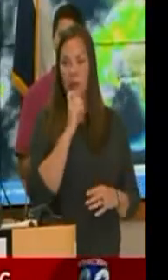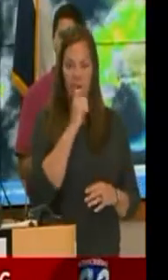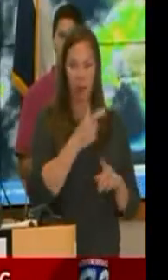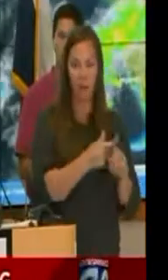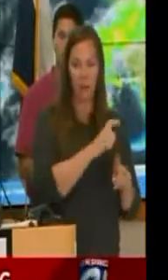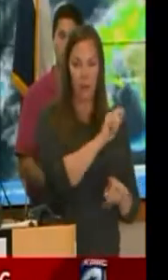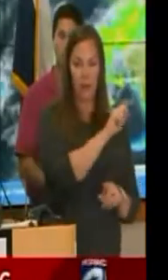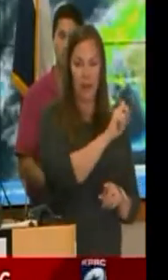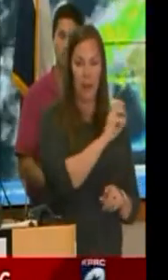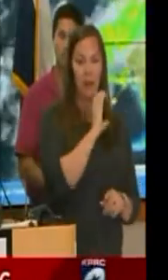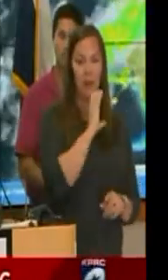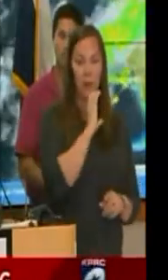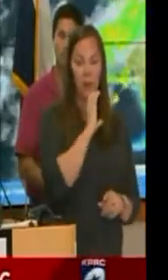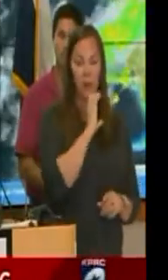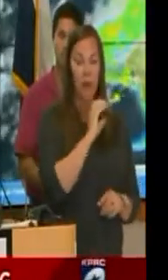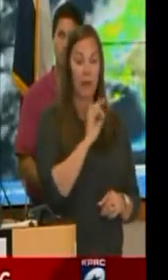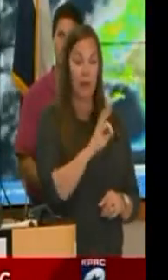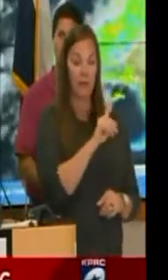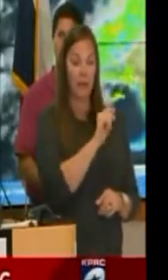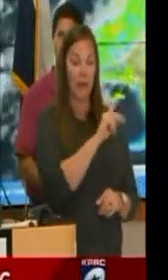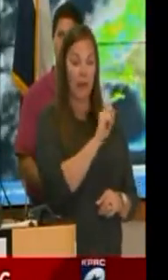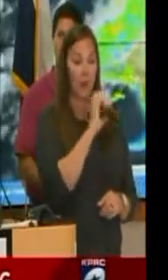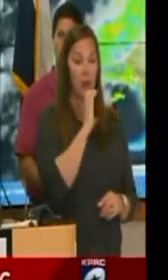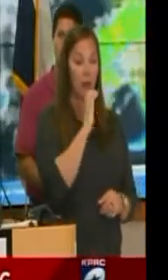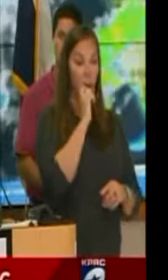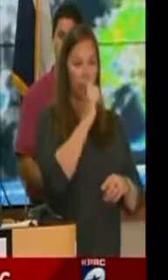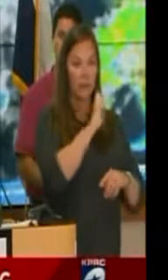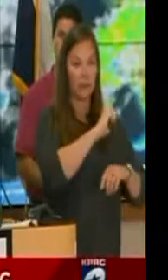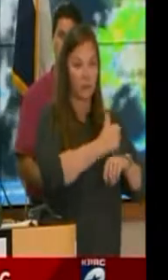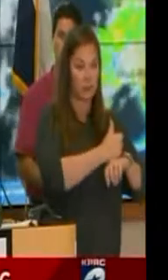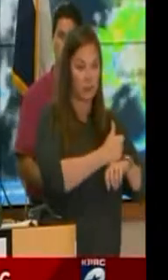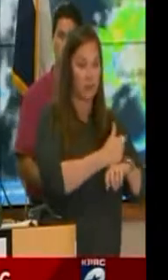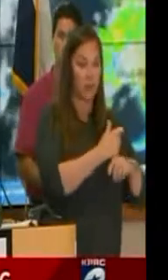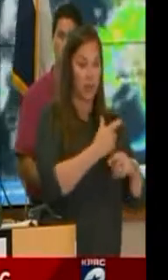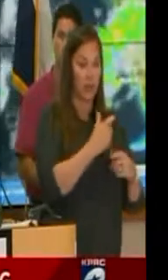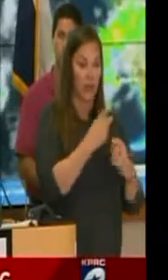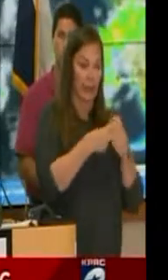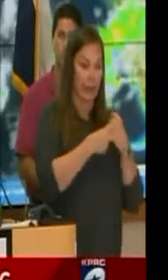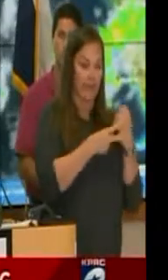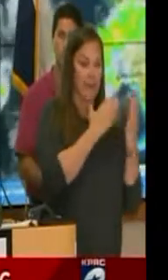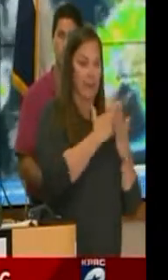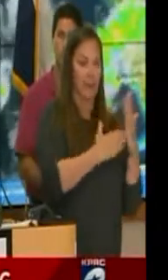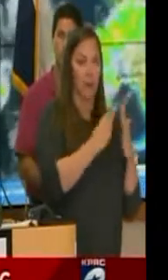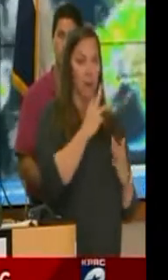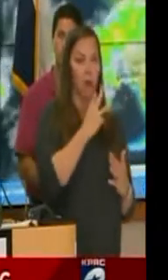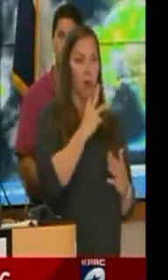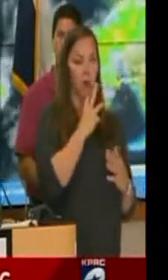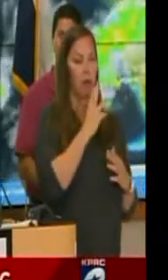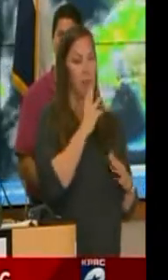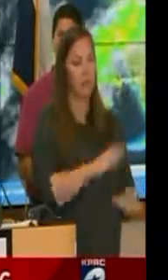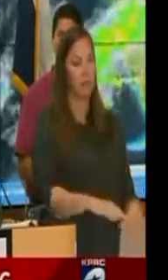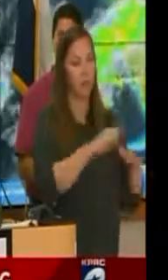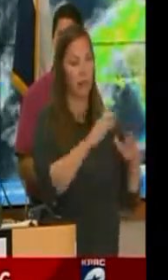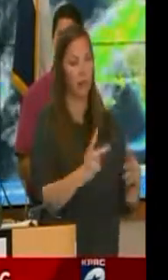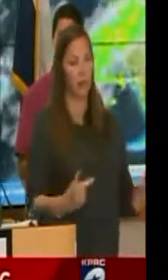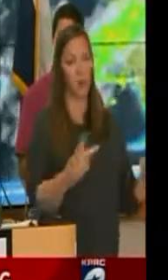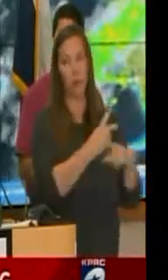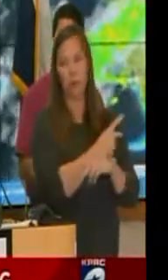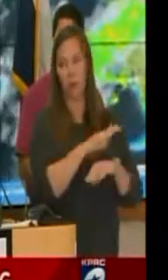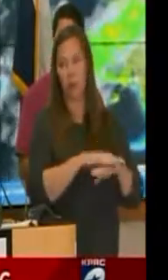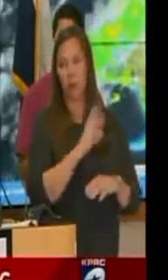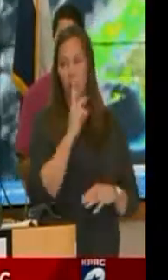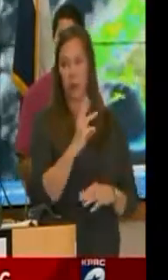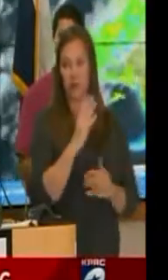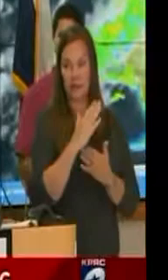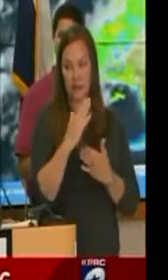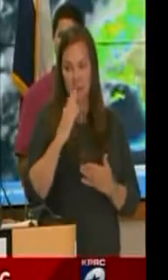Lake Conroe. And had Lake Conroe not been in place and been able to hold back some of this water, the flooding would be much, much worse on the West Fork